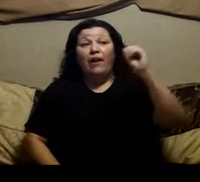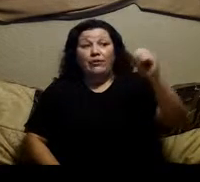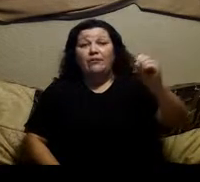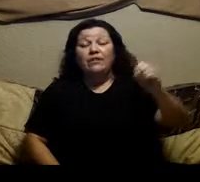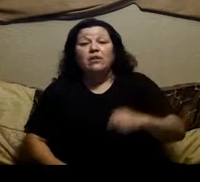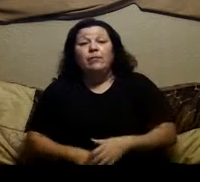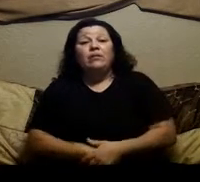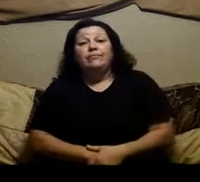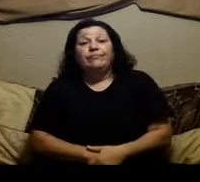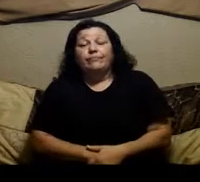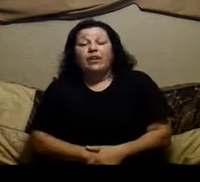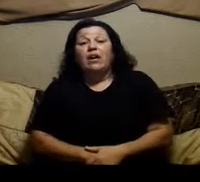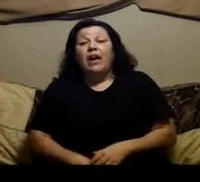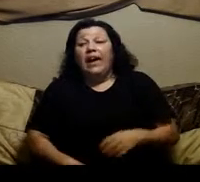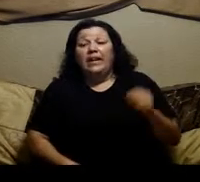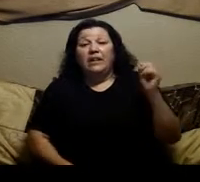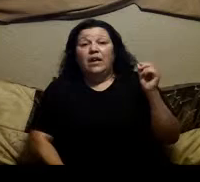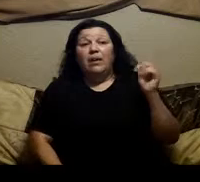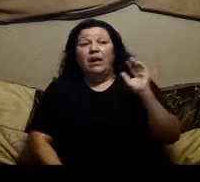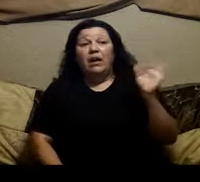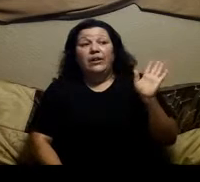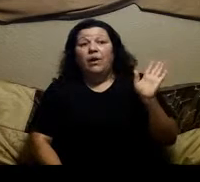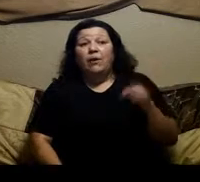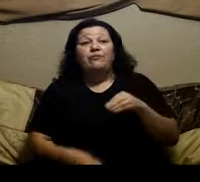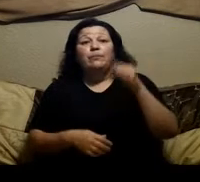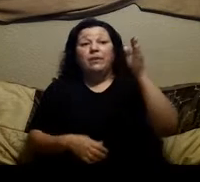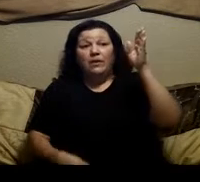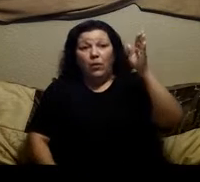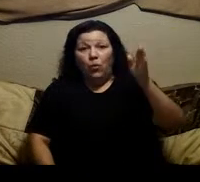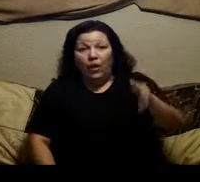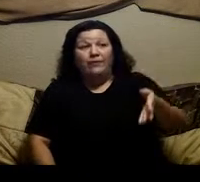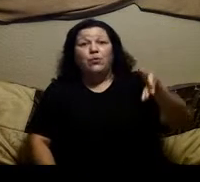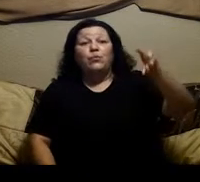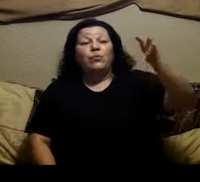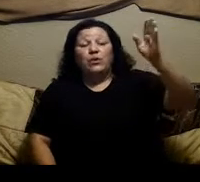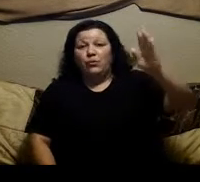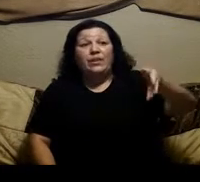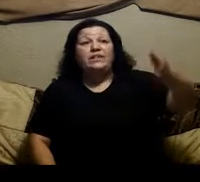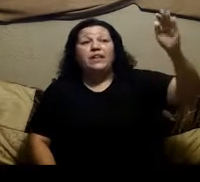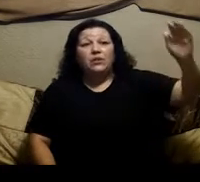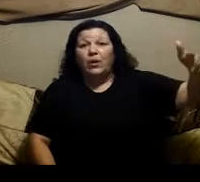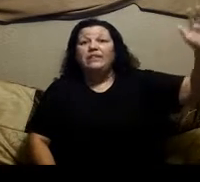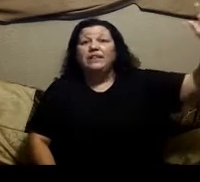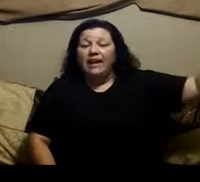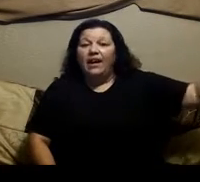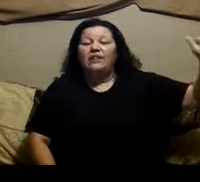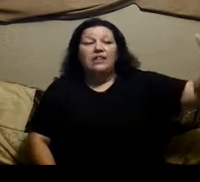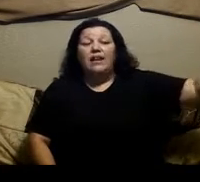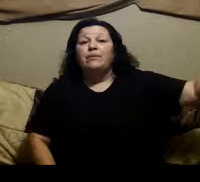go after every single meal and um you know i went from after you know once a day to twice a day to every